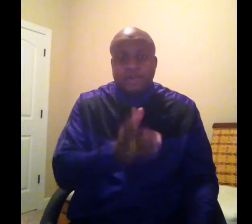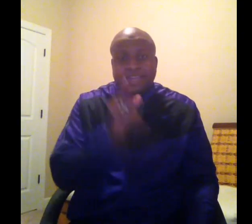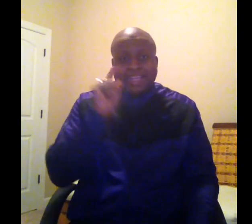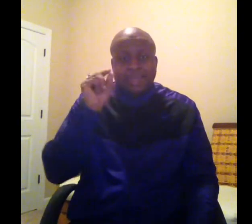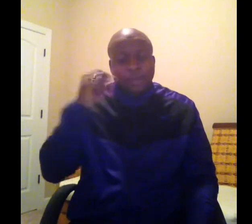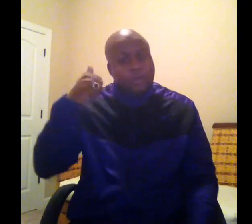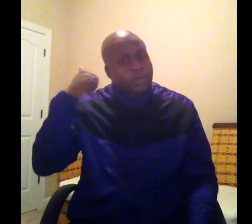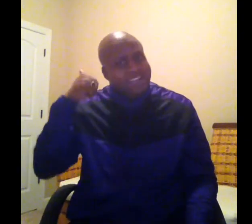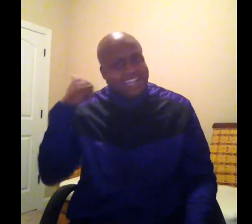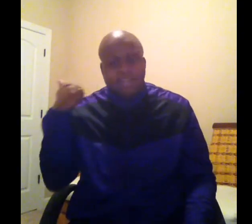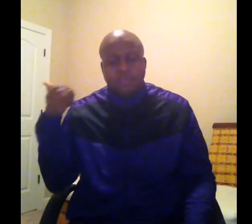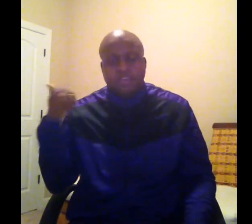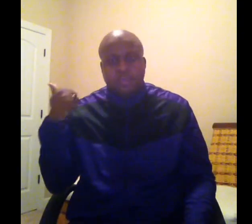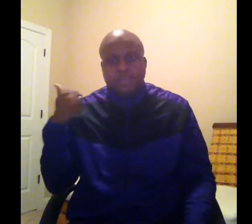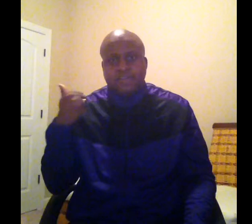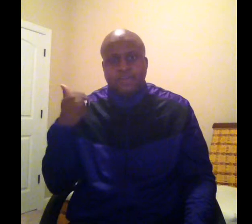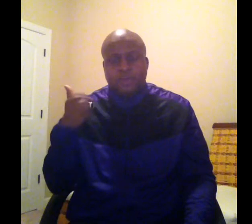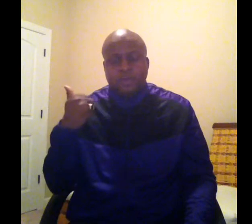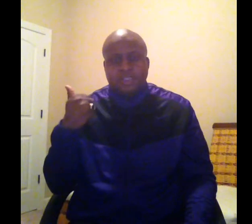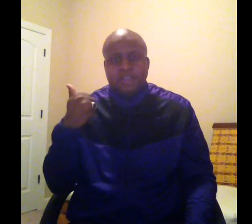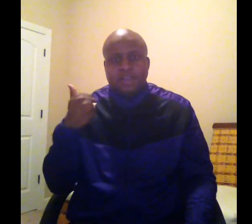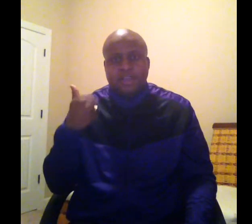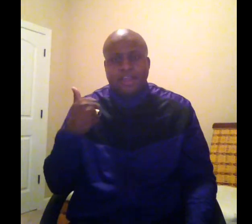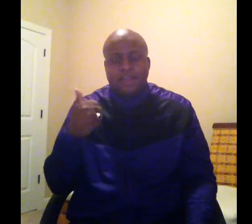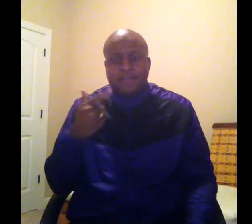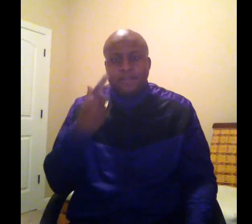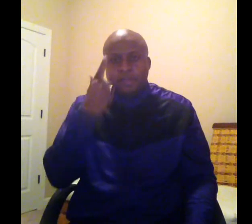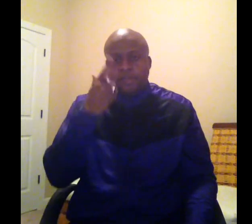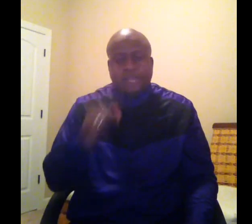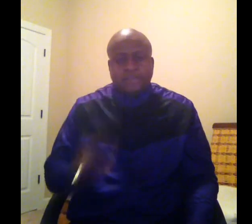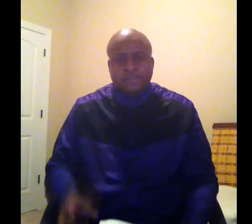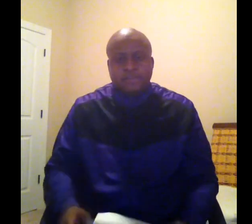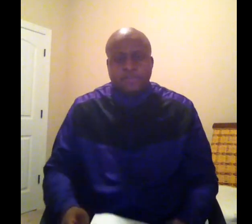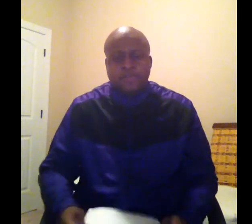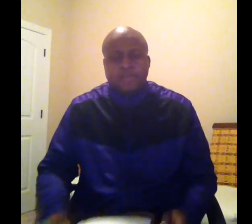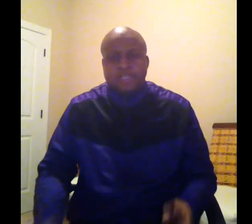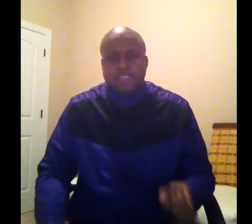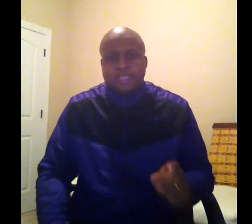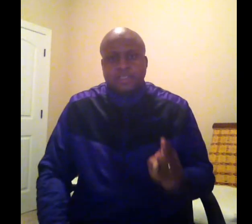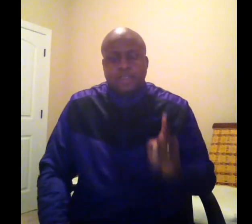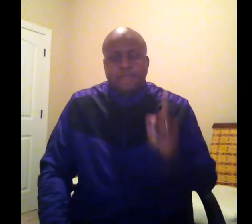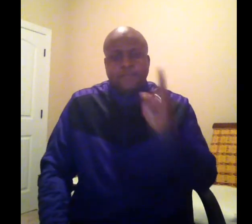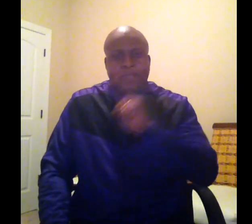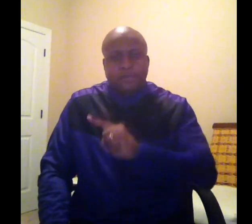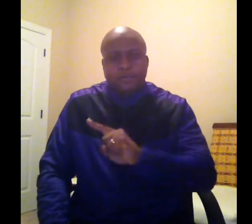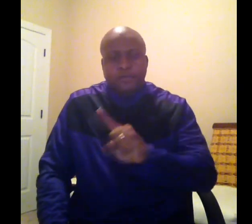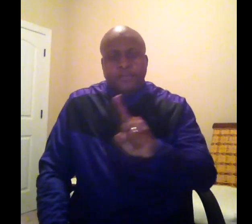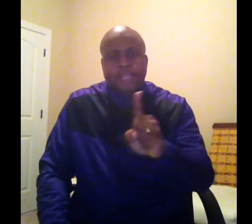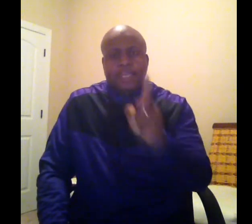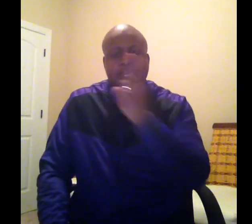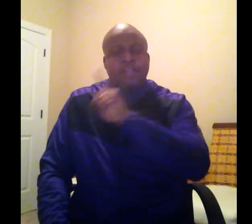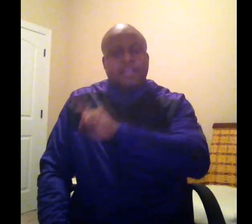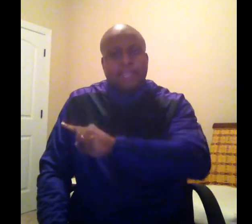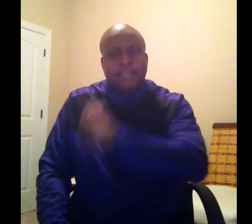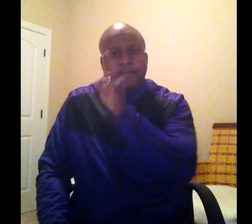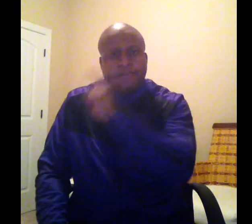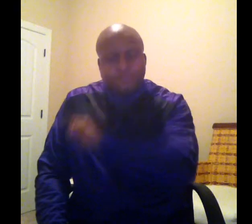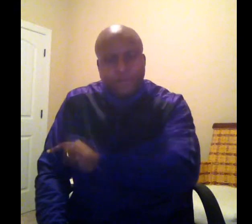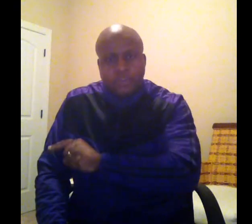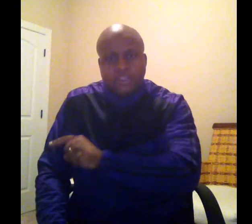when we're in the respective corners in our lives. It's a passage of Scripture that says that if you faint in the day of adversity,